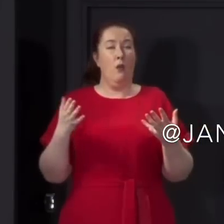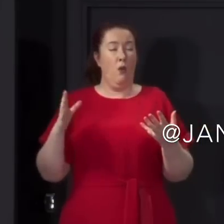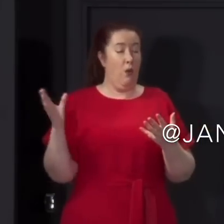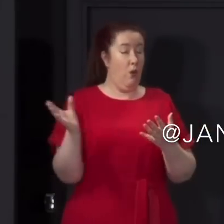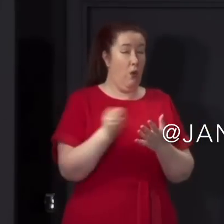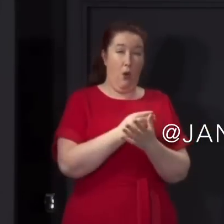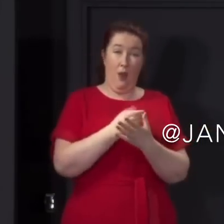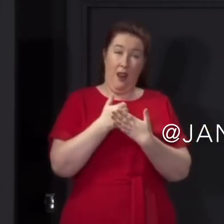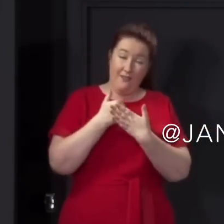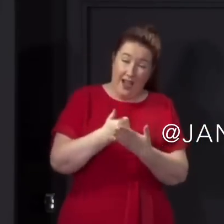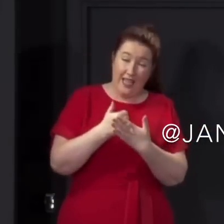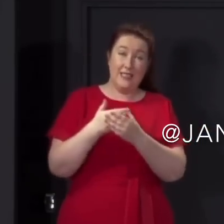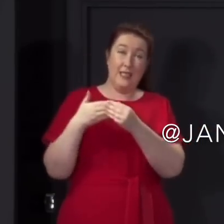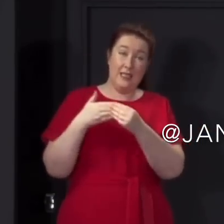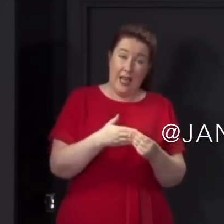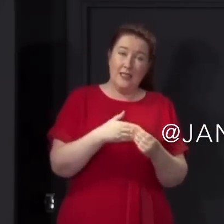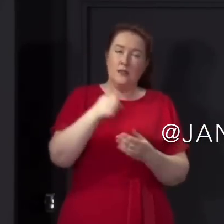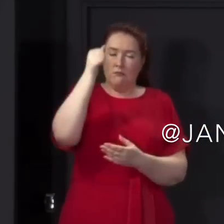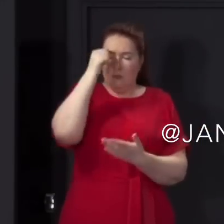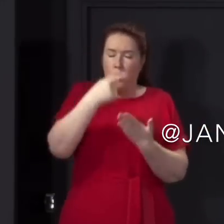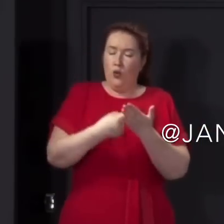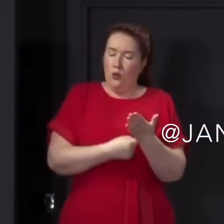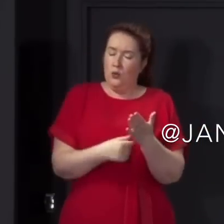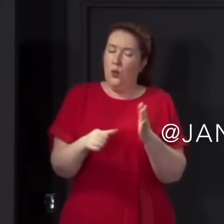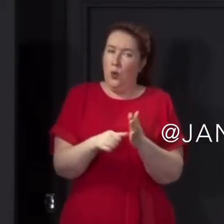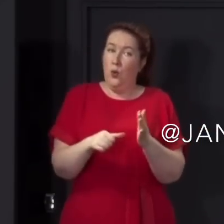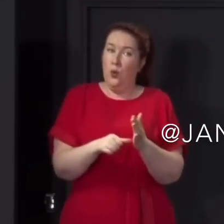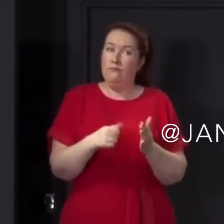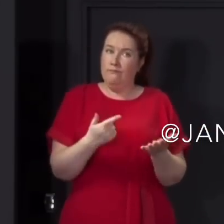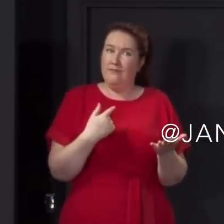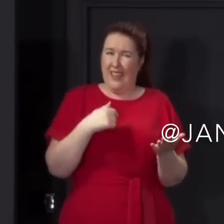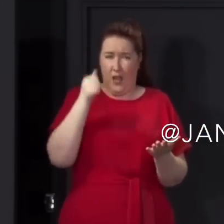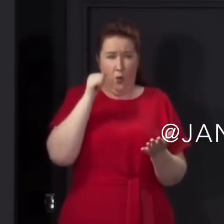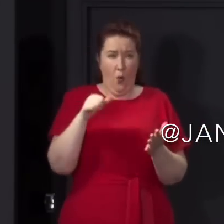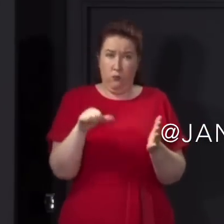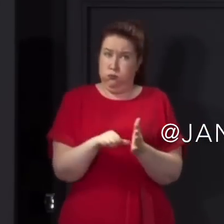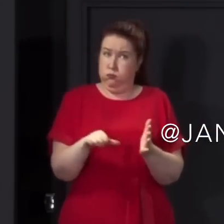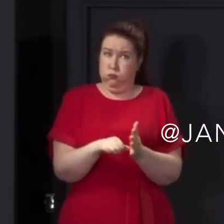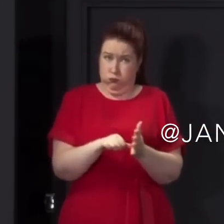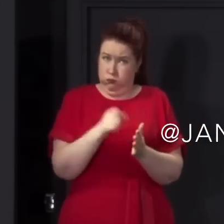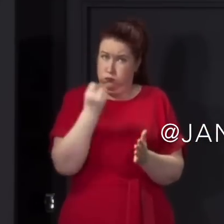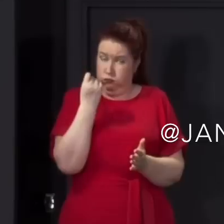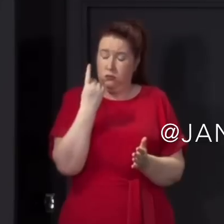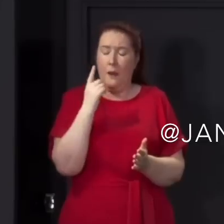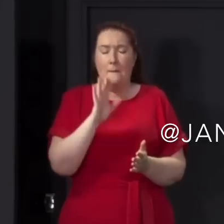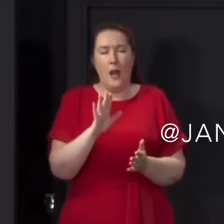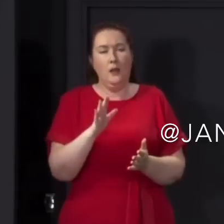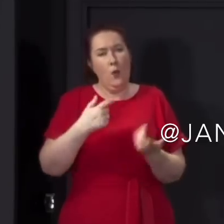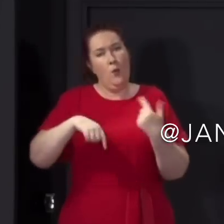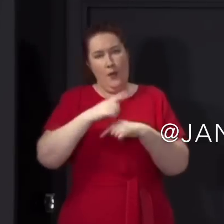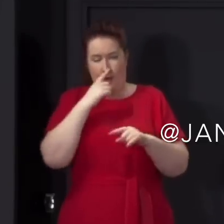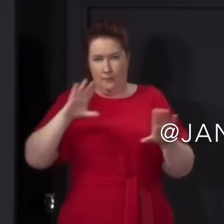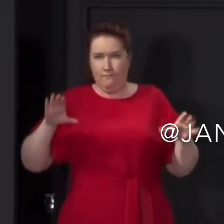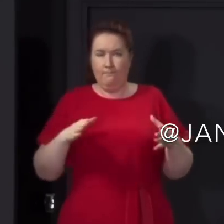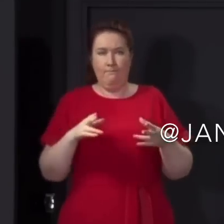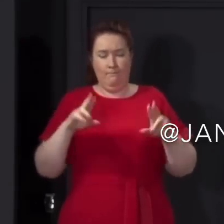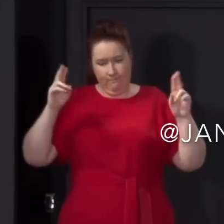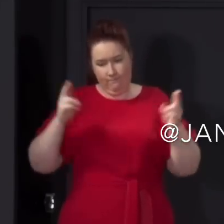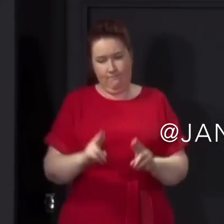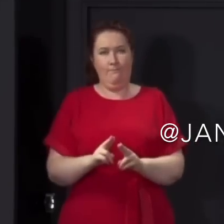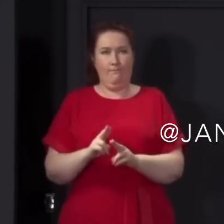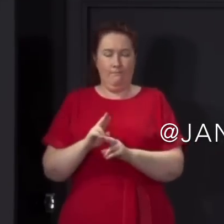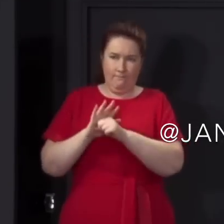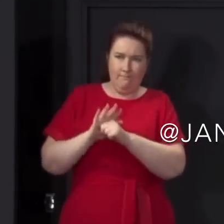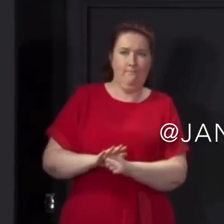exist in Glasgow. You cannae go travelling down to pubs and taking the Covid down or bringing the Covid back. So you're not be gone to